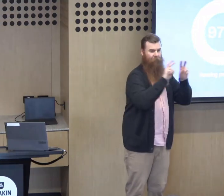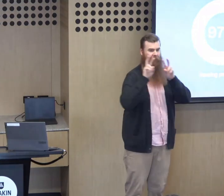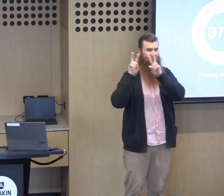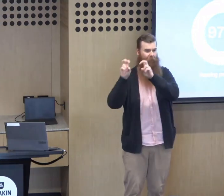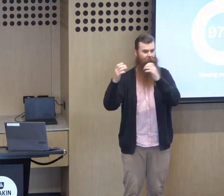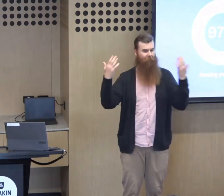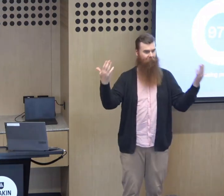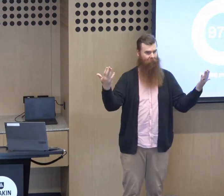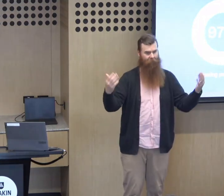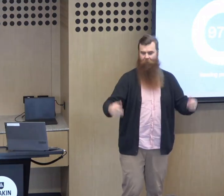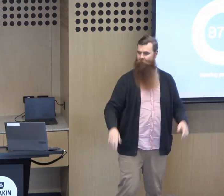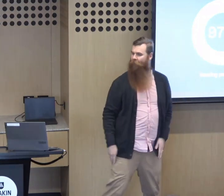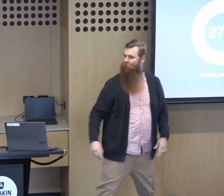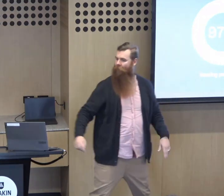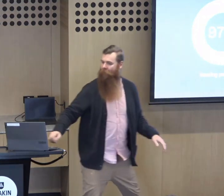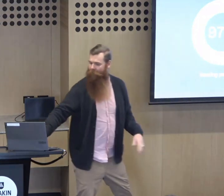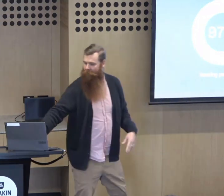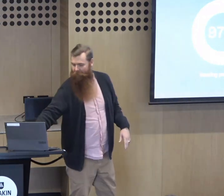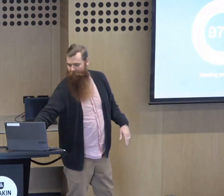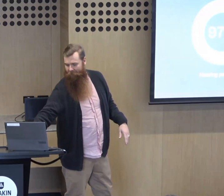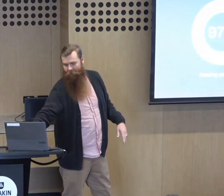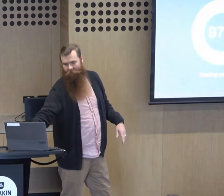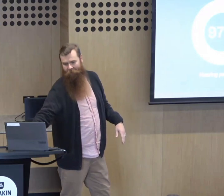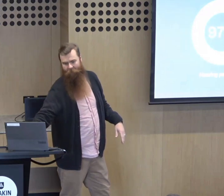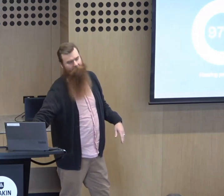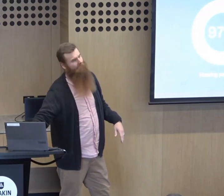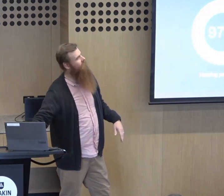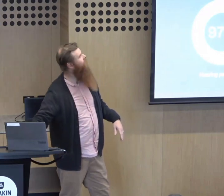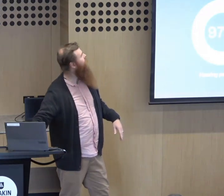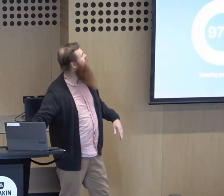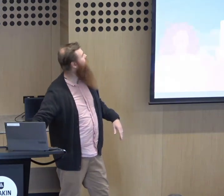say from the responses that I received.